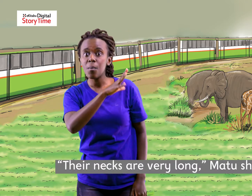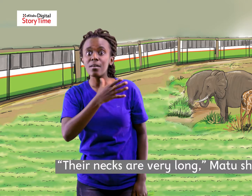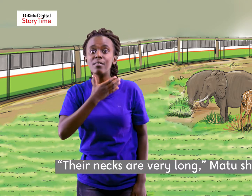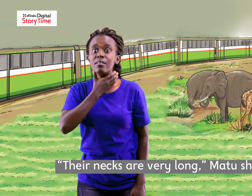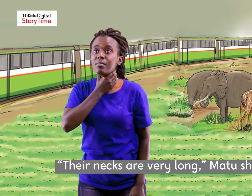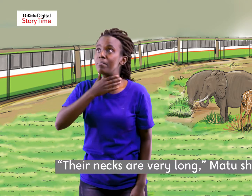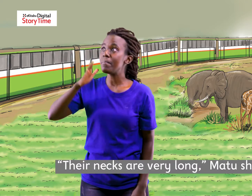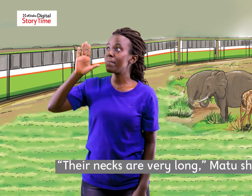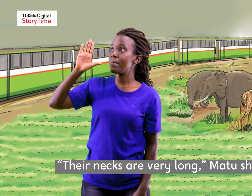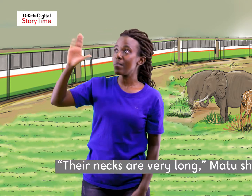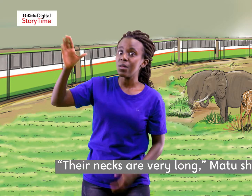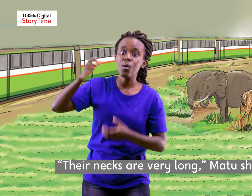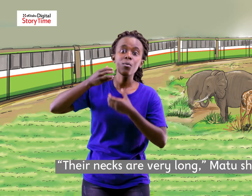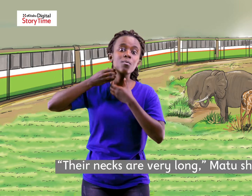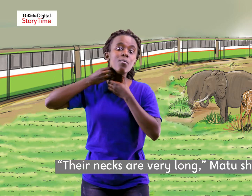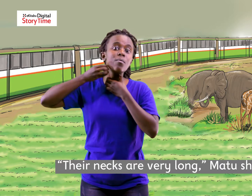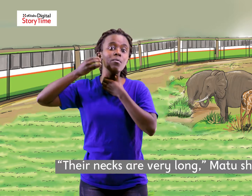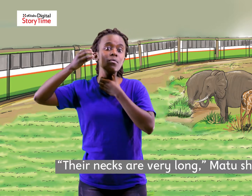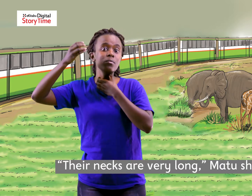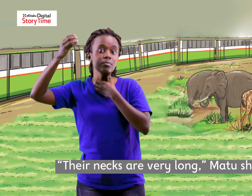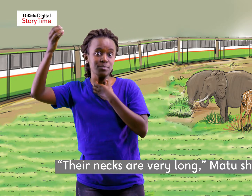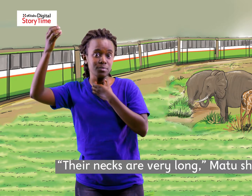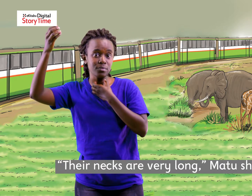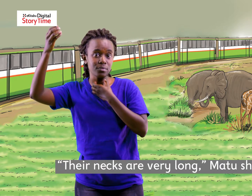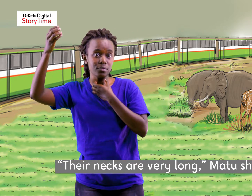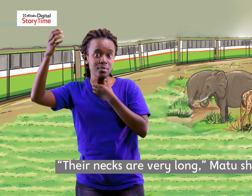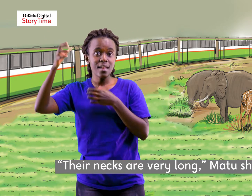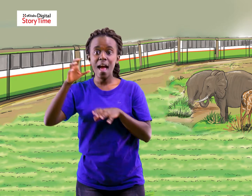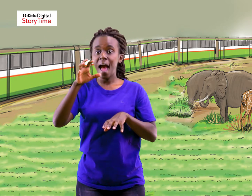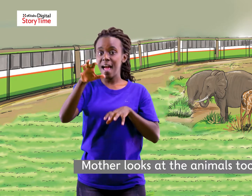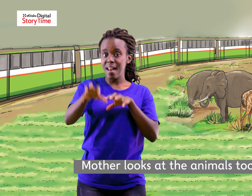Their necks are very long, Matu shouts.